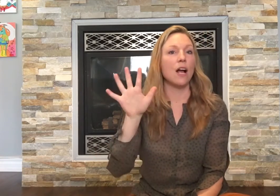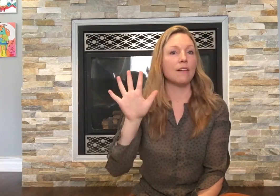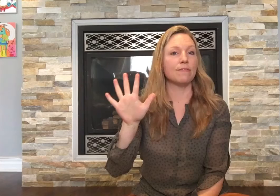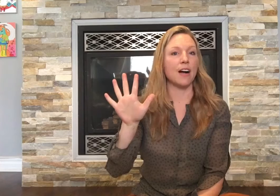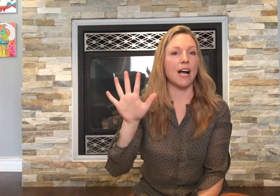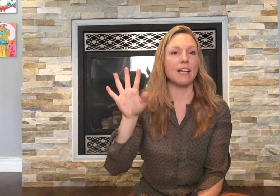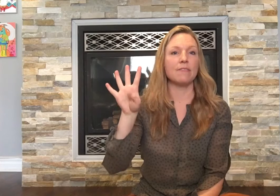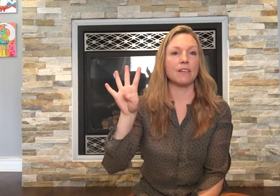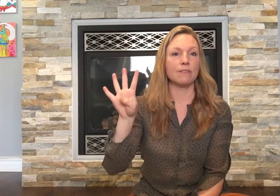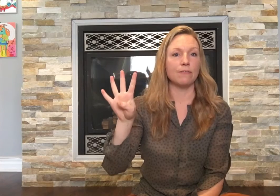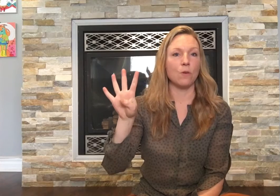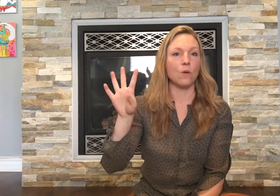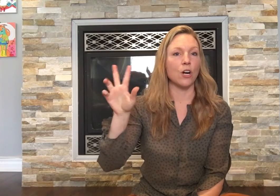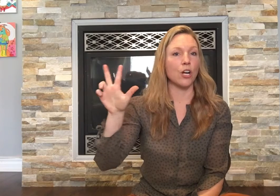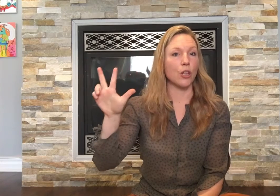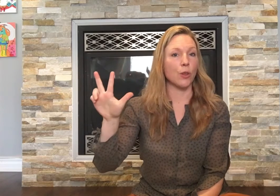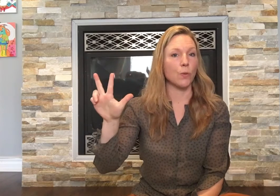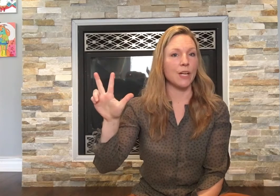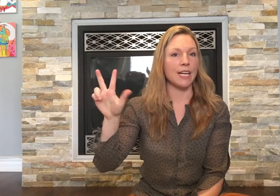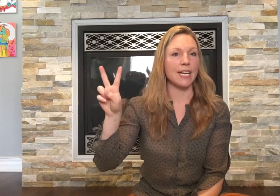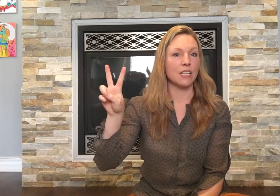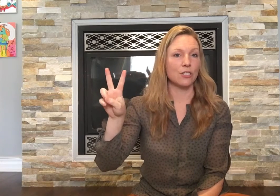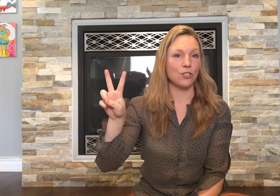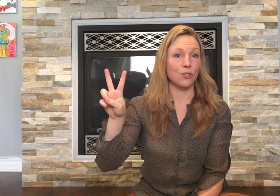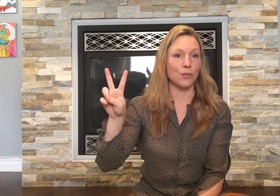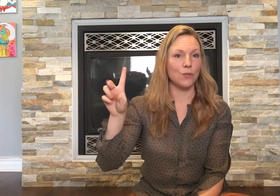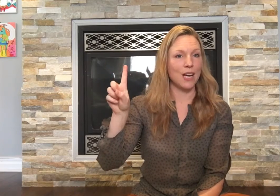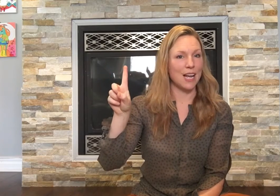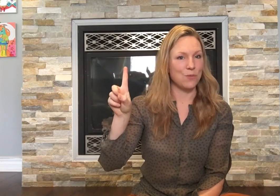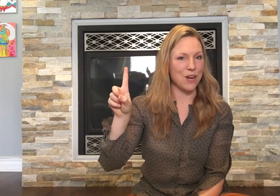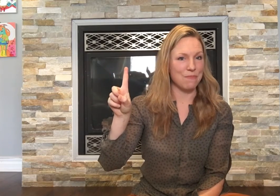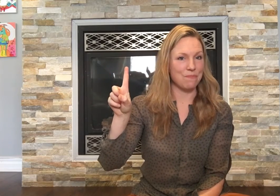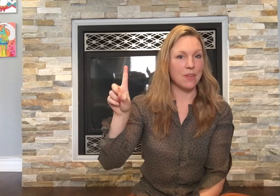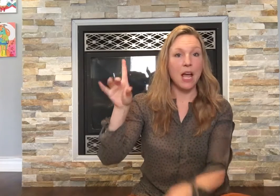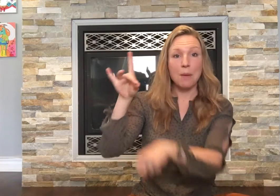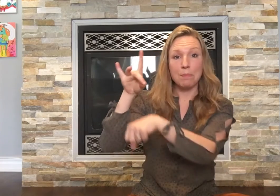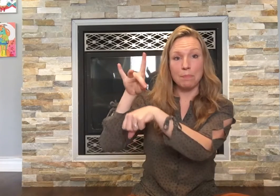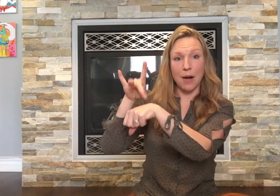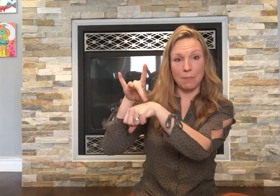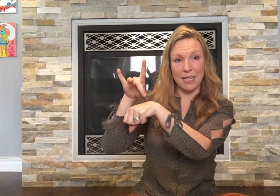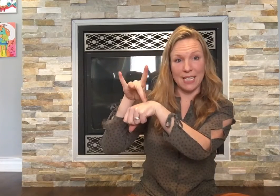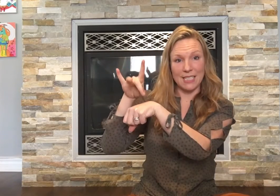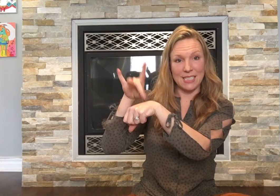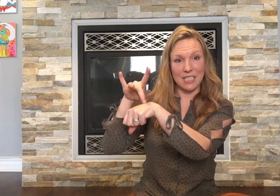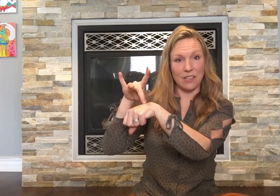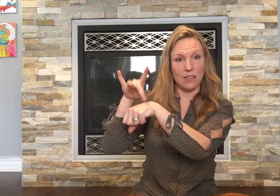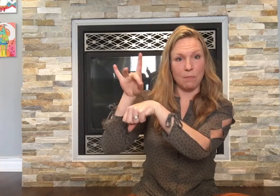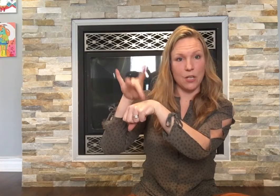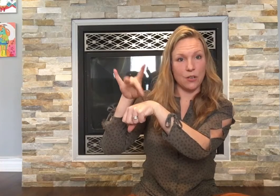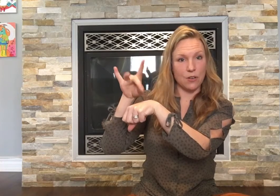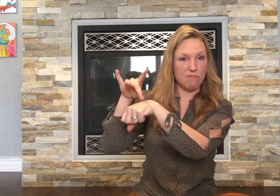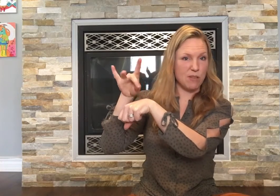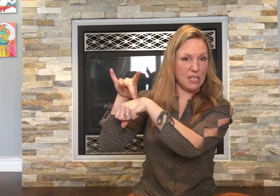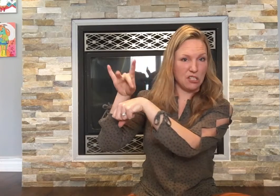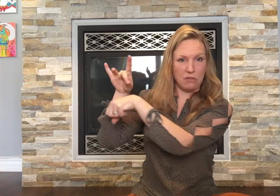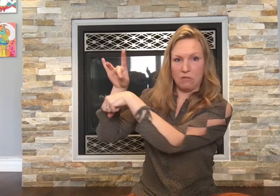five, four, three, two, and one. Pumpkins, bump on your to make sure your